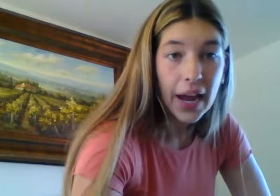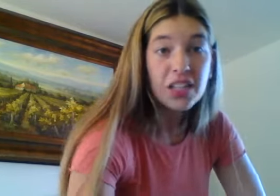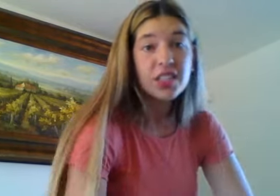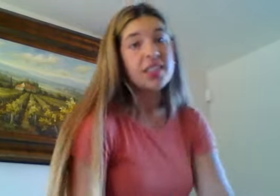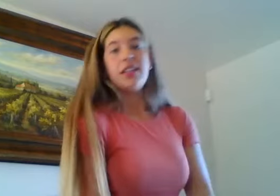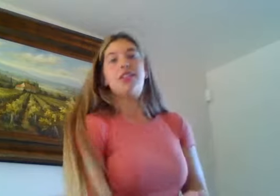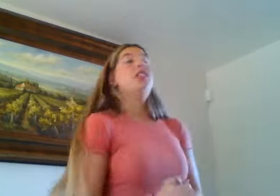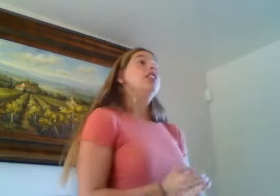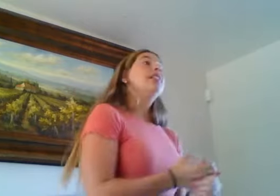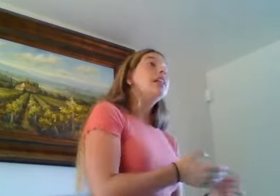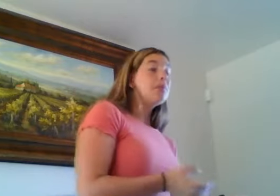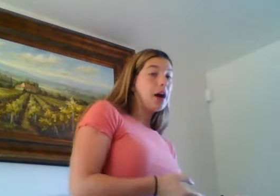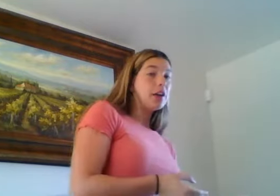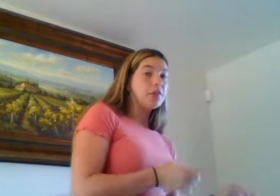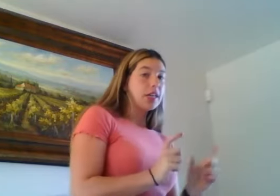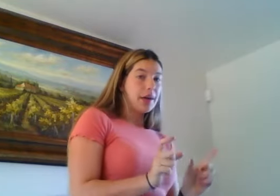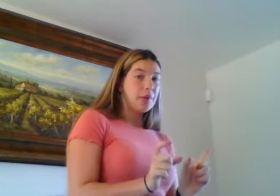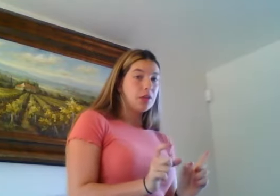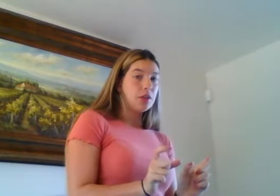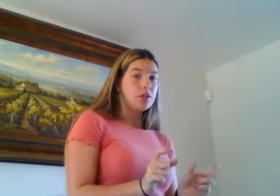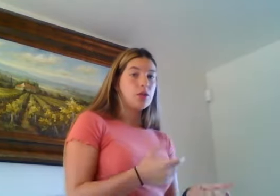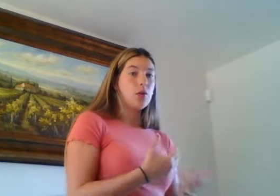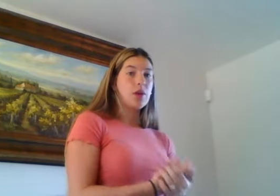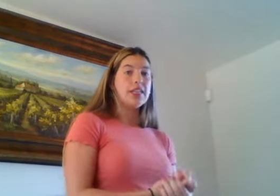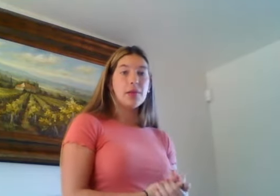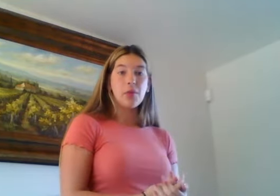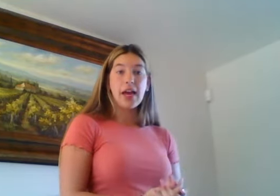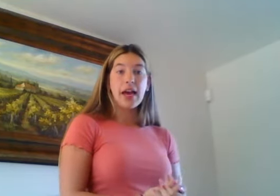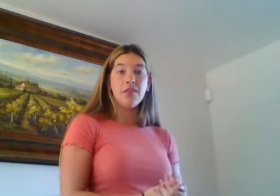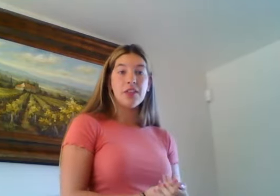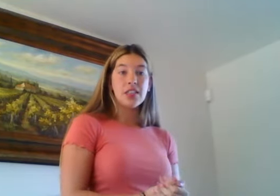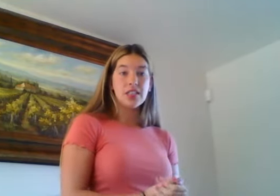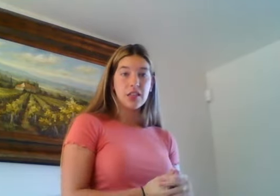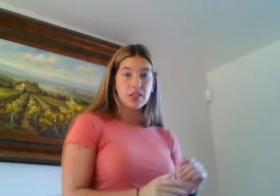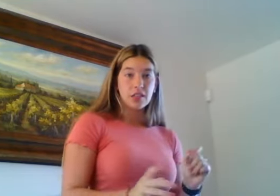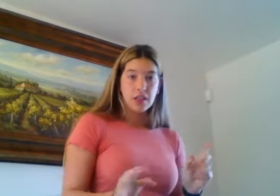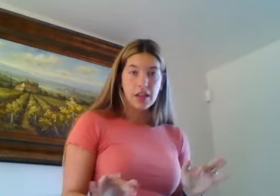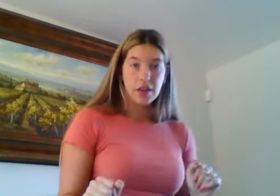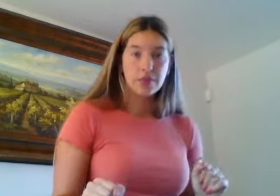for adjectives is the second part for the compound words. So, an example I have is, um,